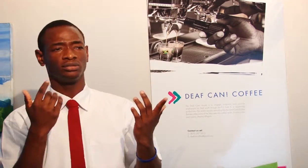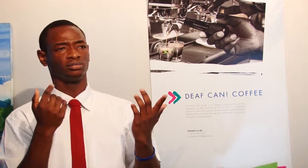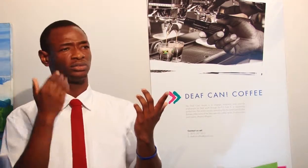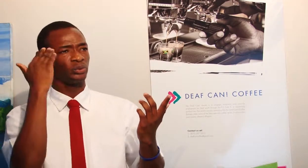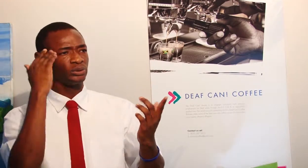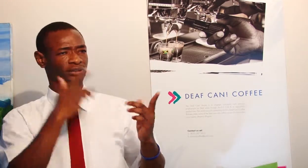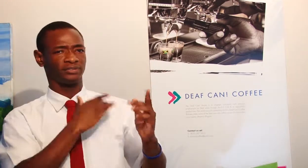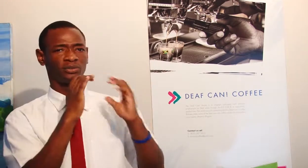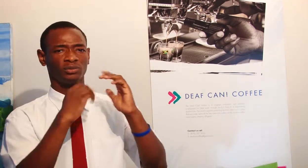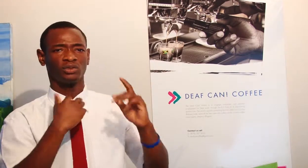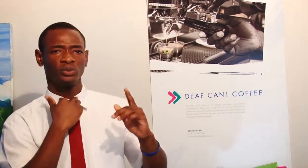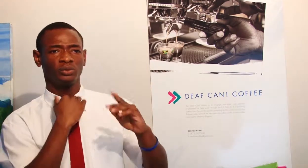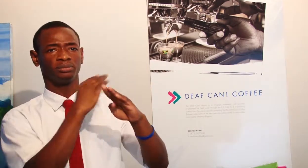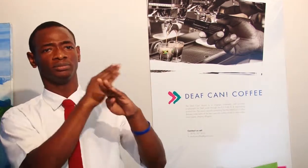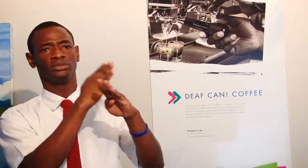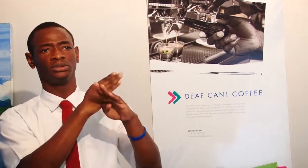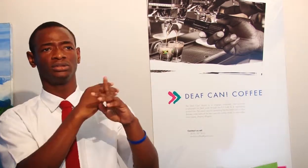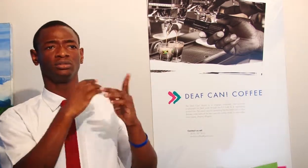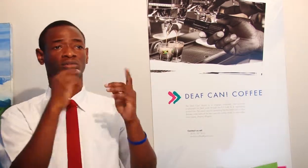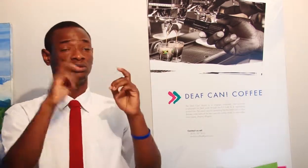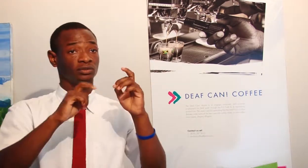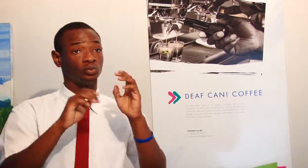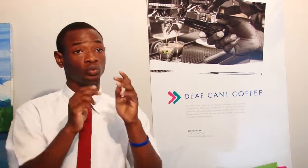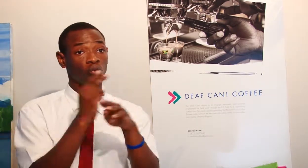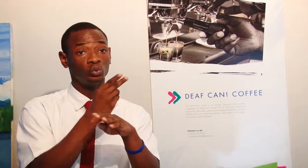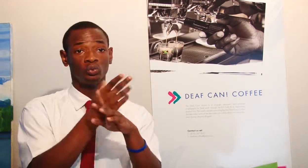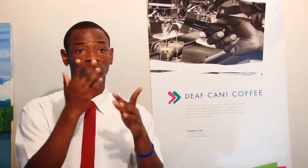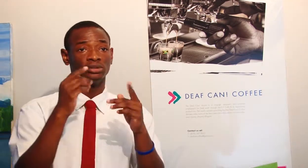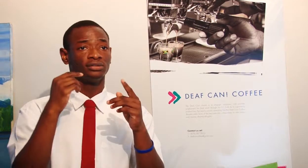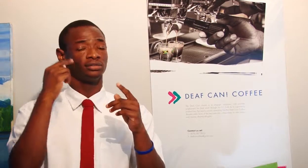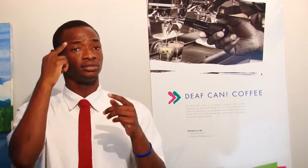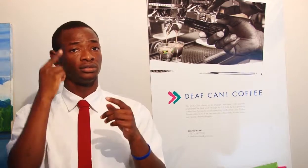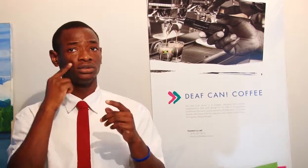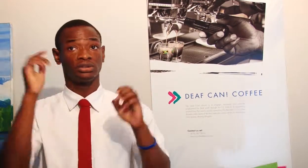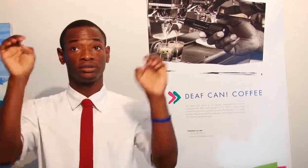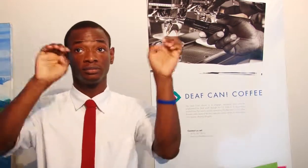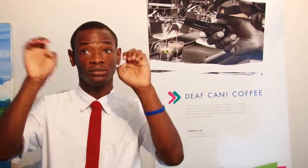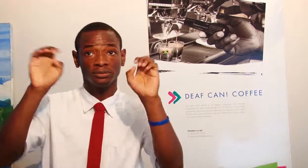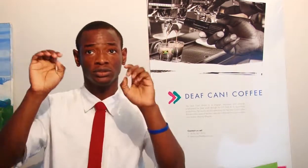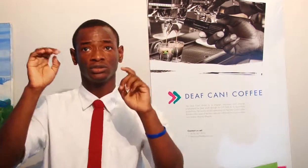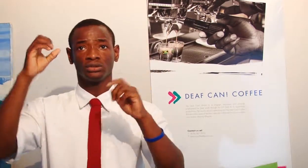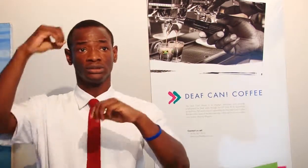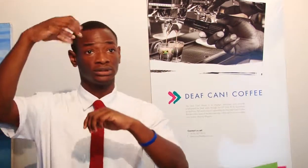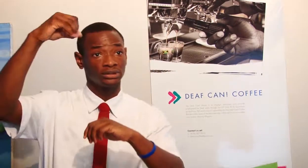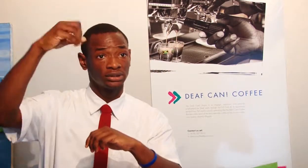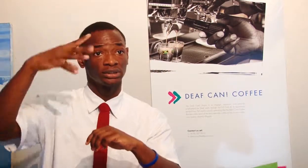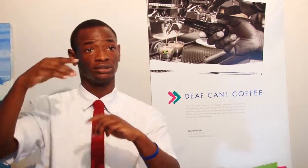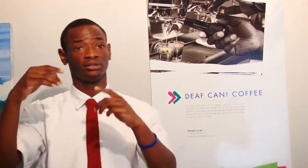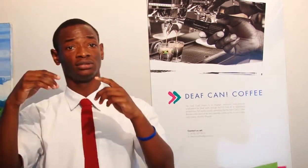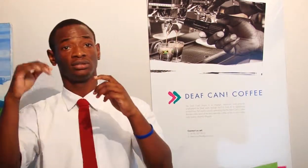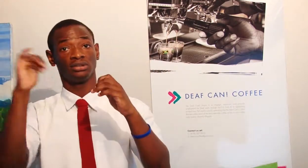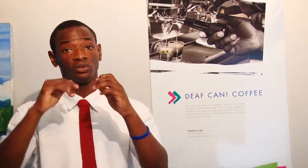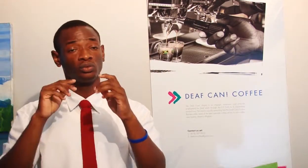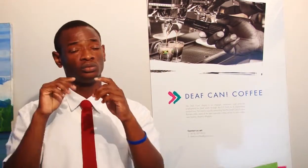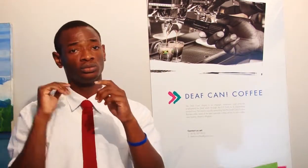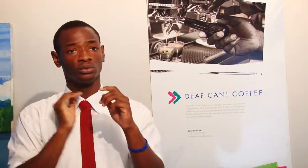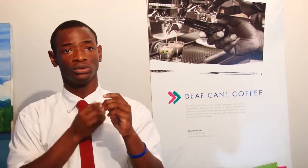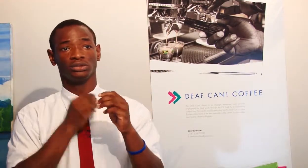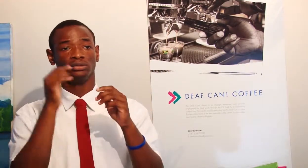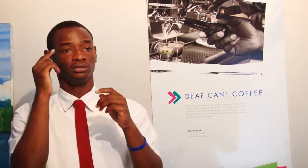knowledge. And if we have that, we won't face the barriers that we typically face. You know, when there's an emergency situation, if people put in lights, we see lights very well. So we just